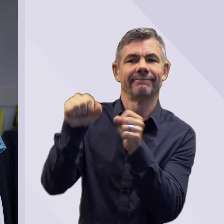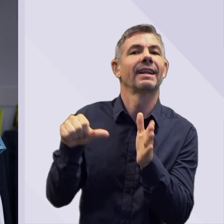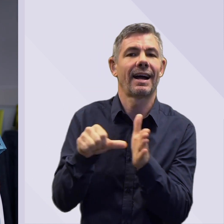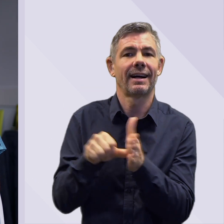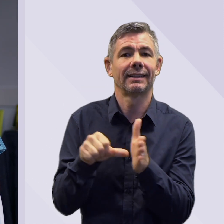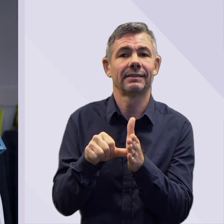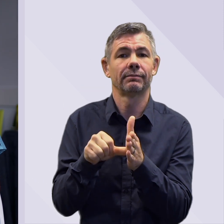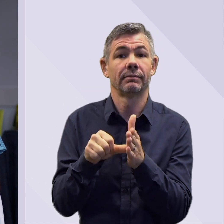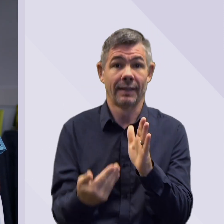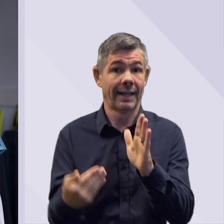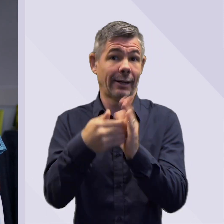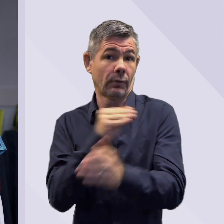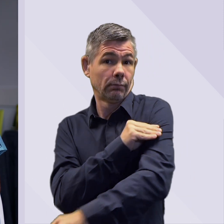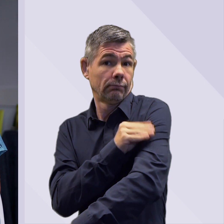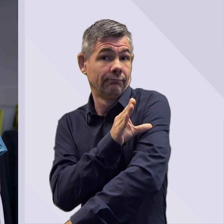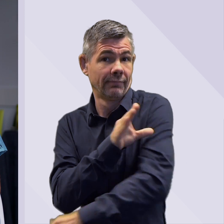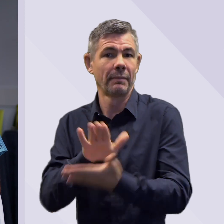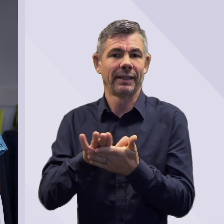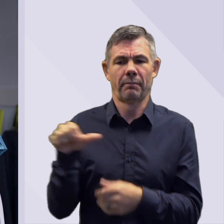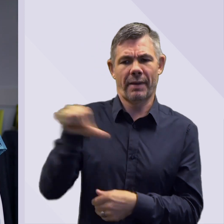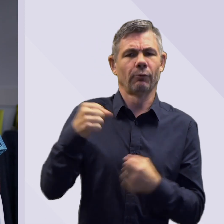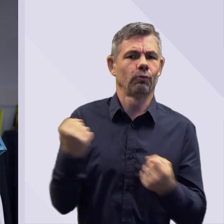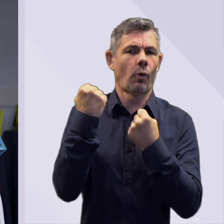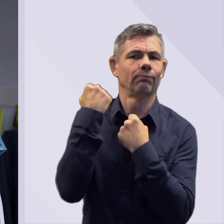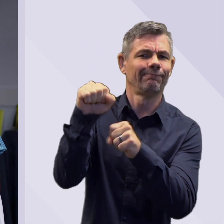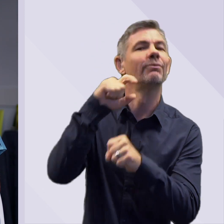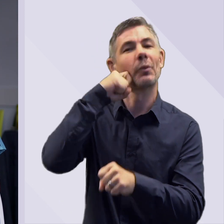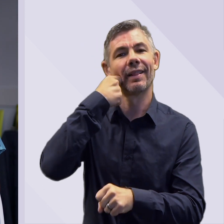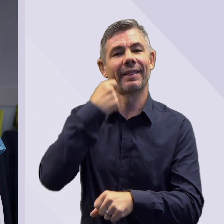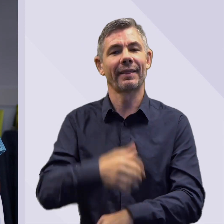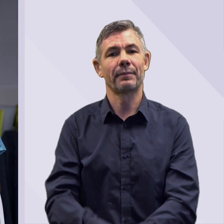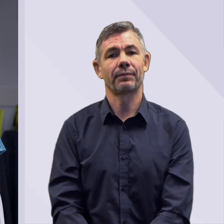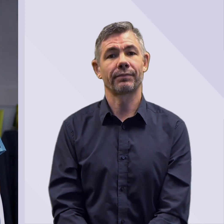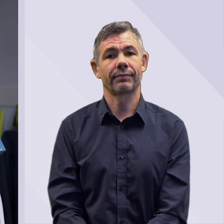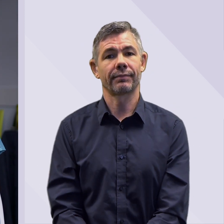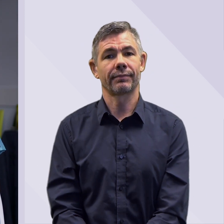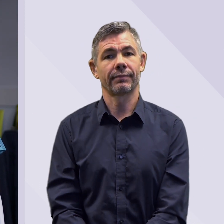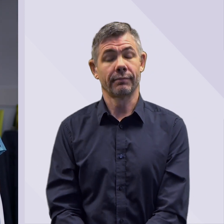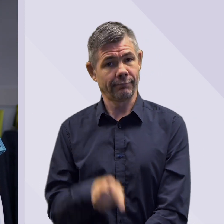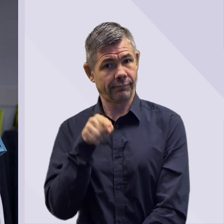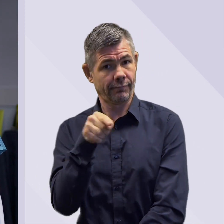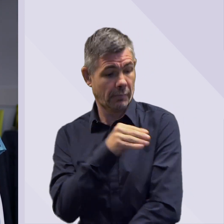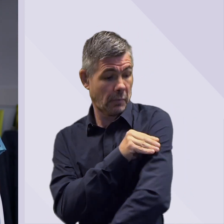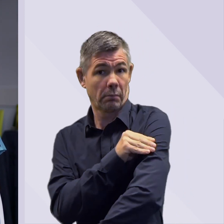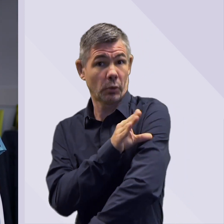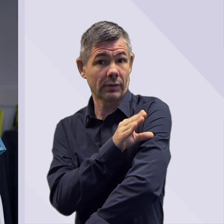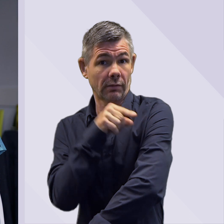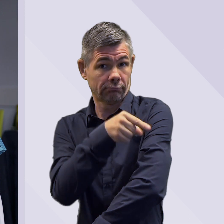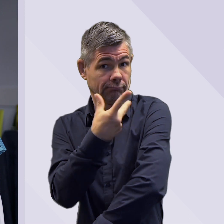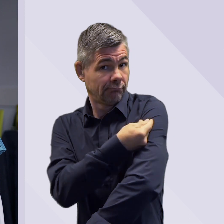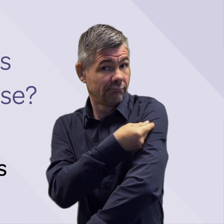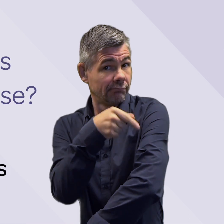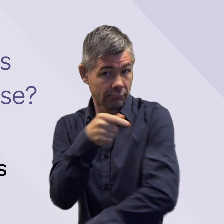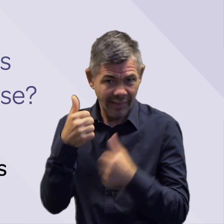and so by having the booster it brings it back up again to give your body the best chance to be protected against